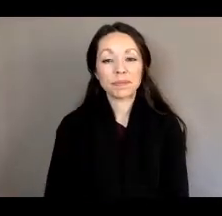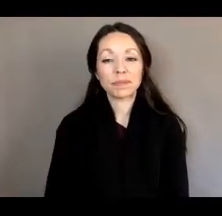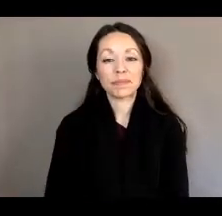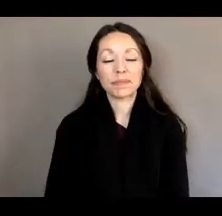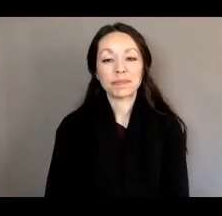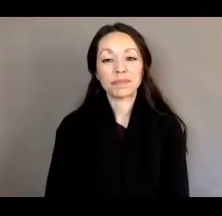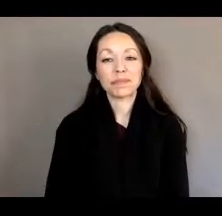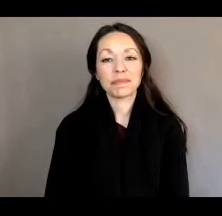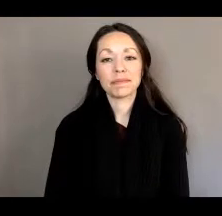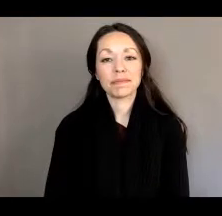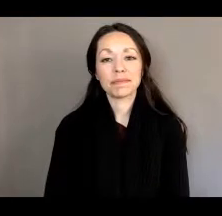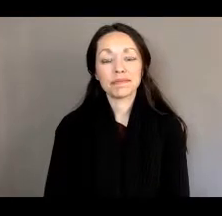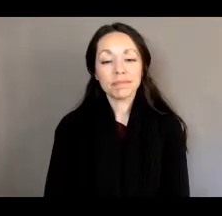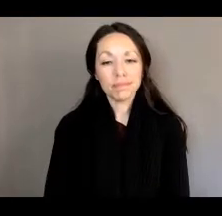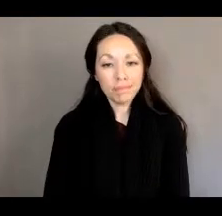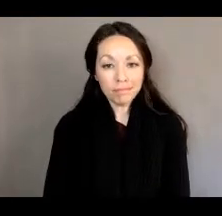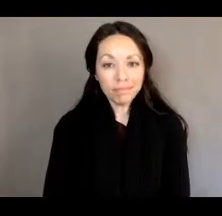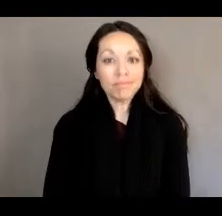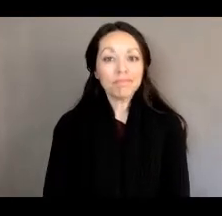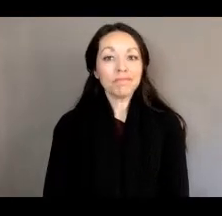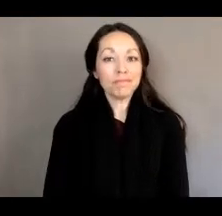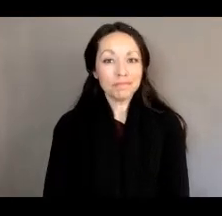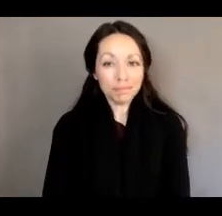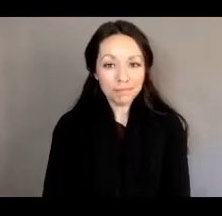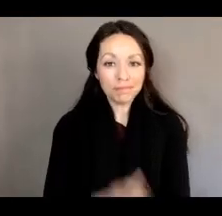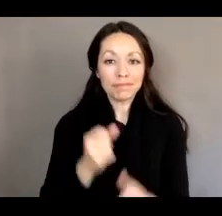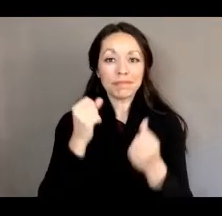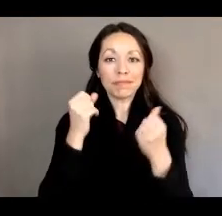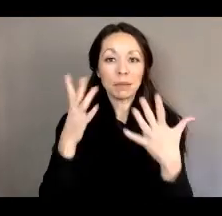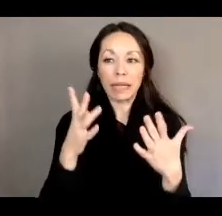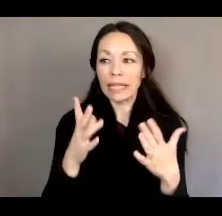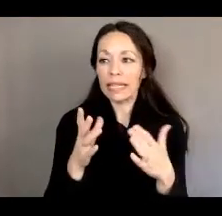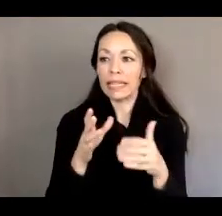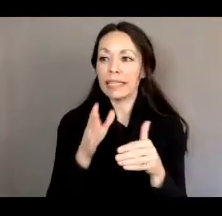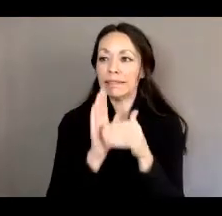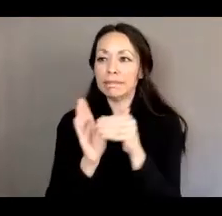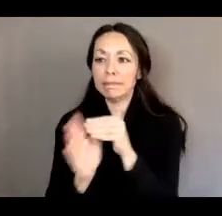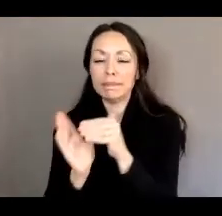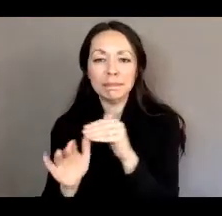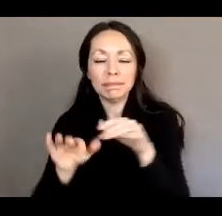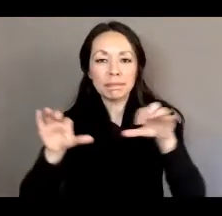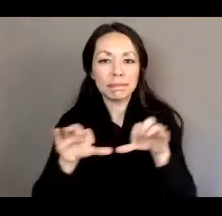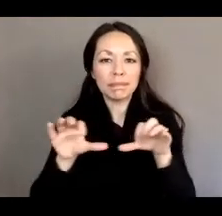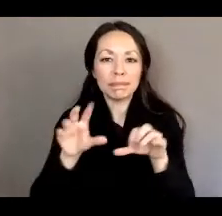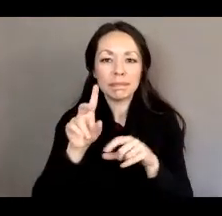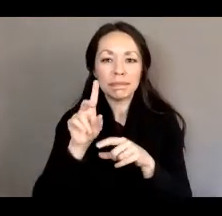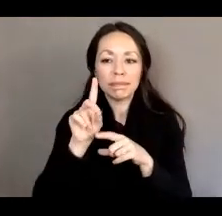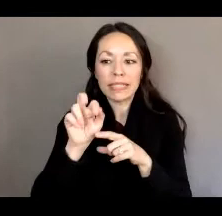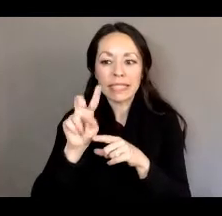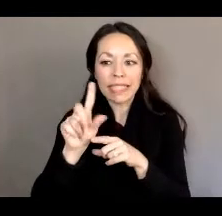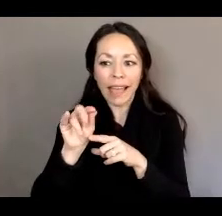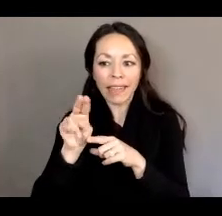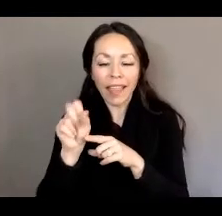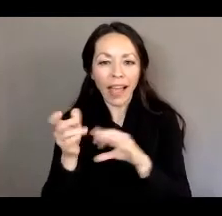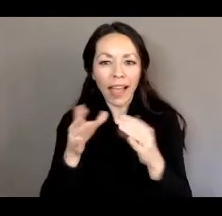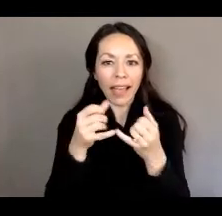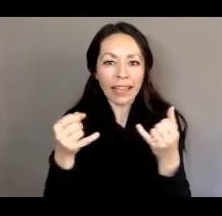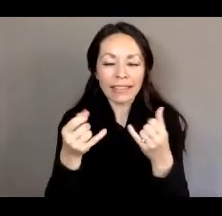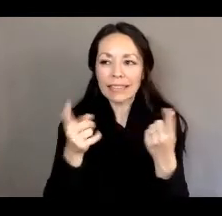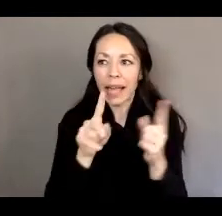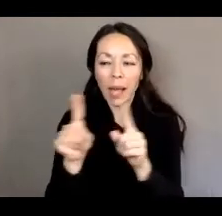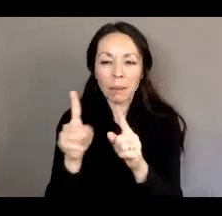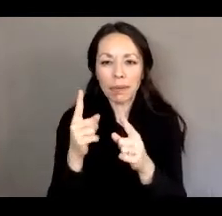So we've had a lot of deadlines, a lot of action happening down at the legislature over the last past two